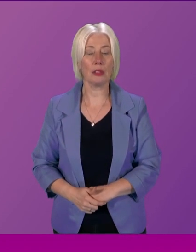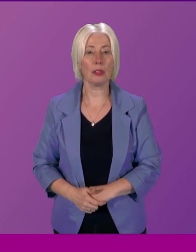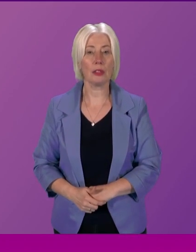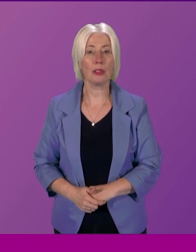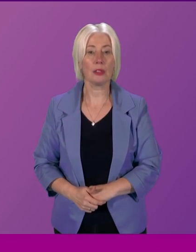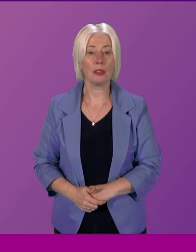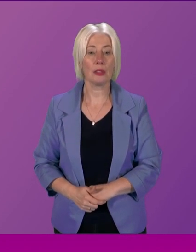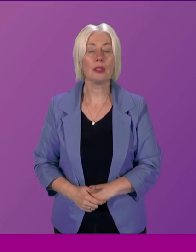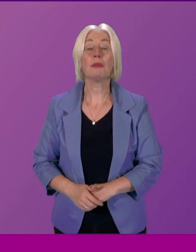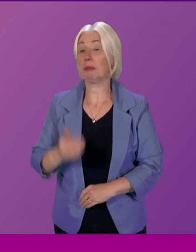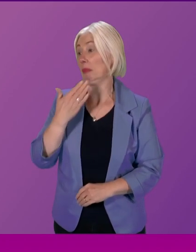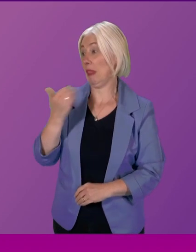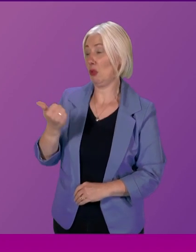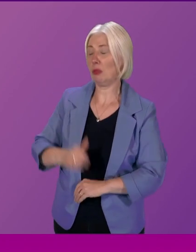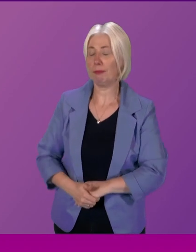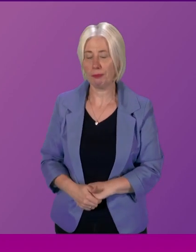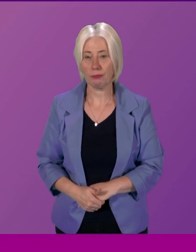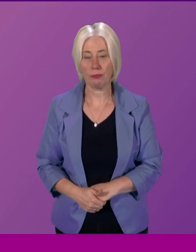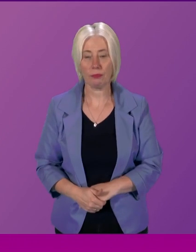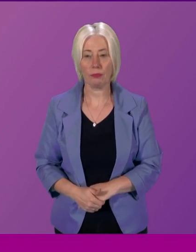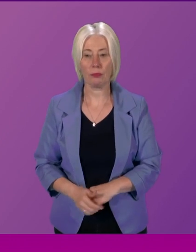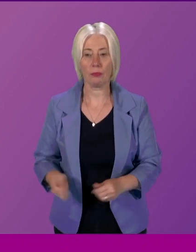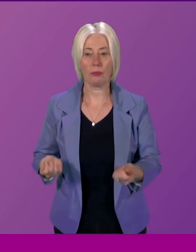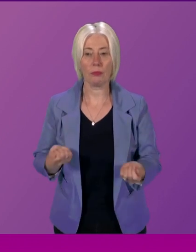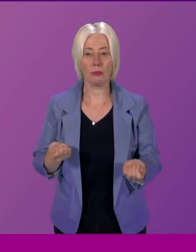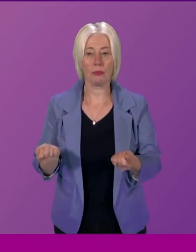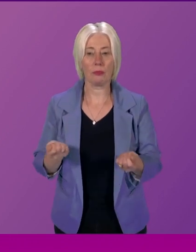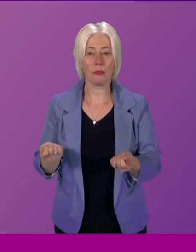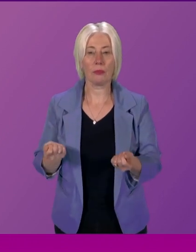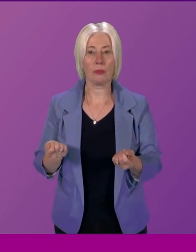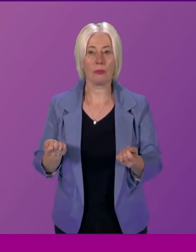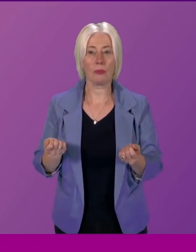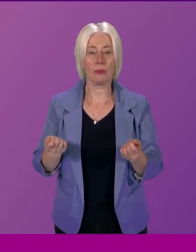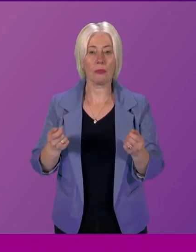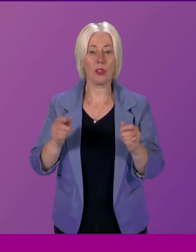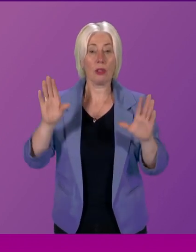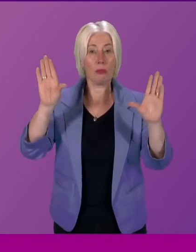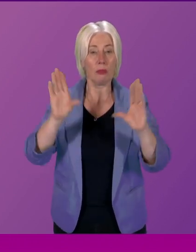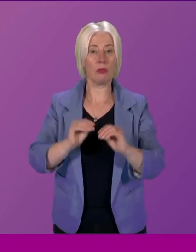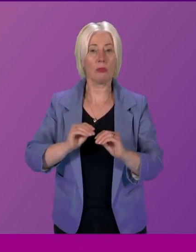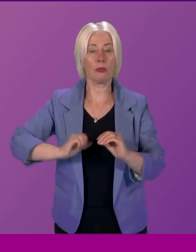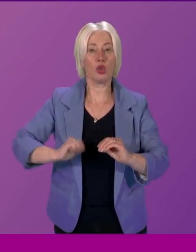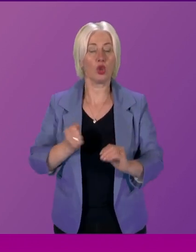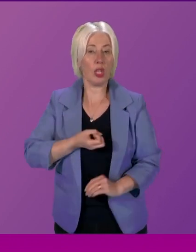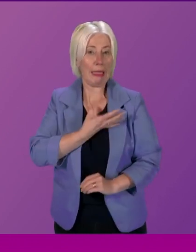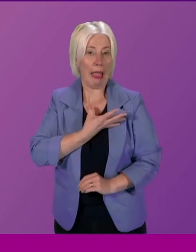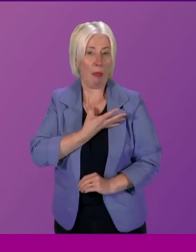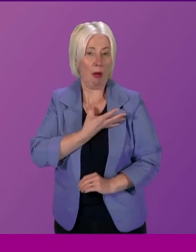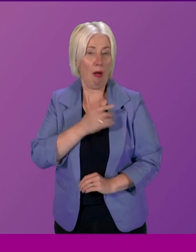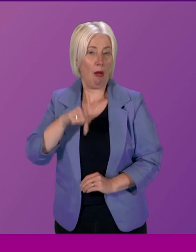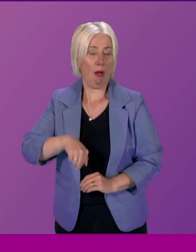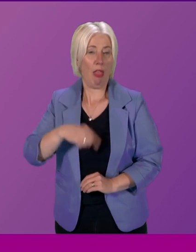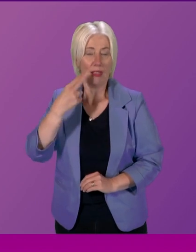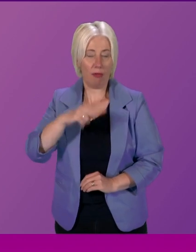thank you very much presiding officer and I'm pleased to wind up this debate on behalf of Scottish Labour this afternoon we